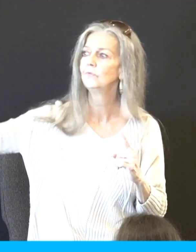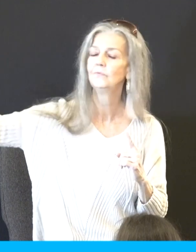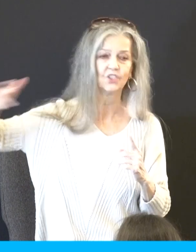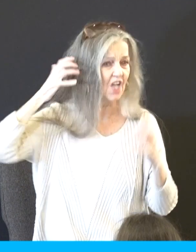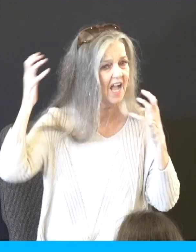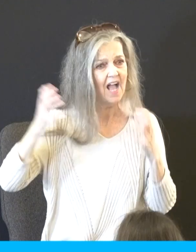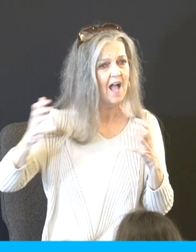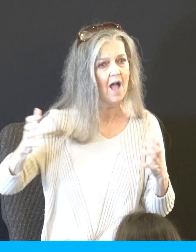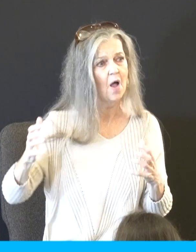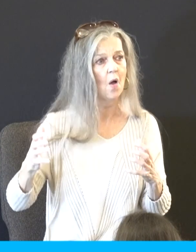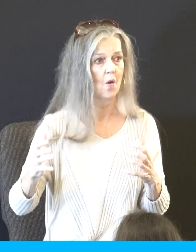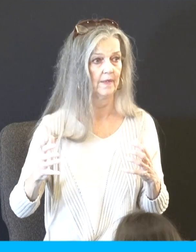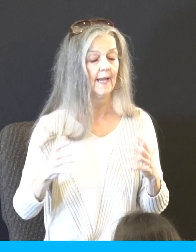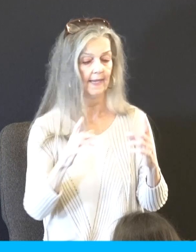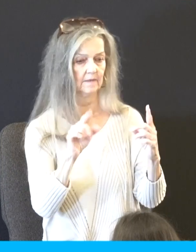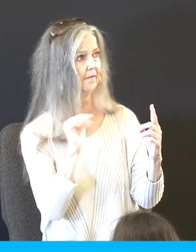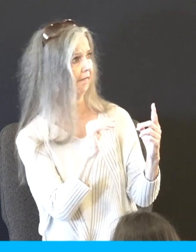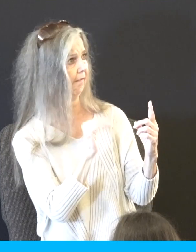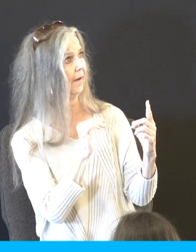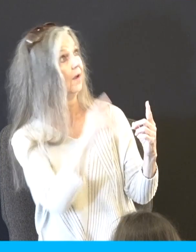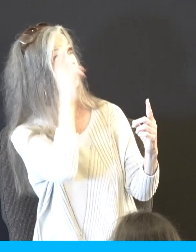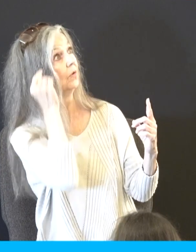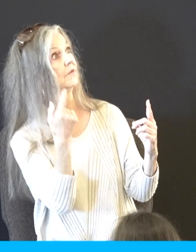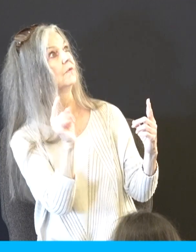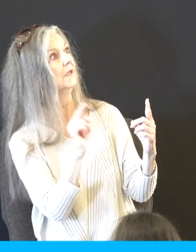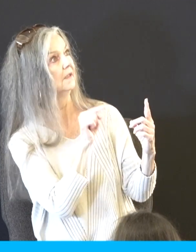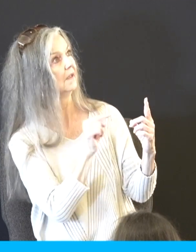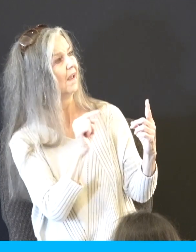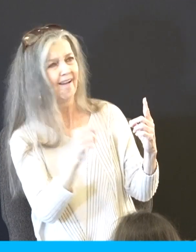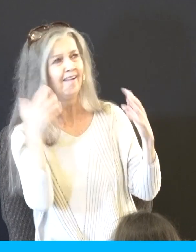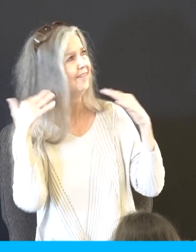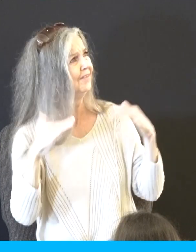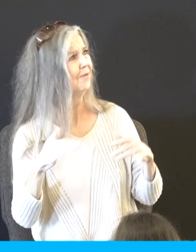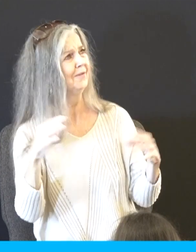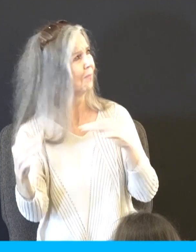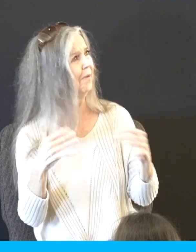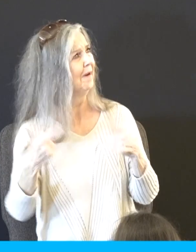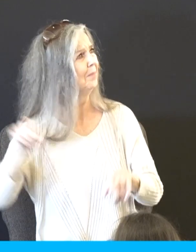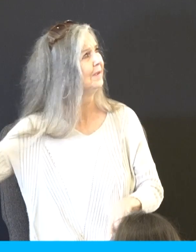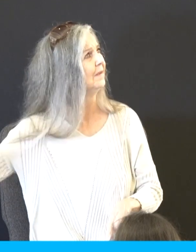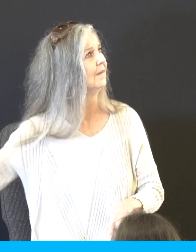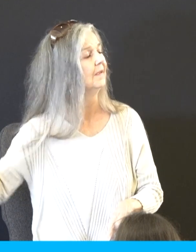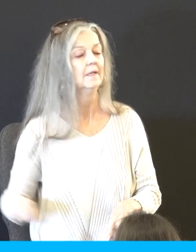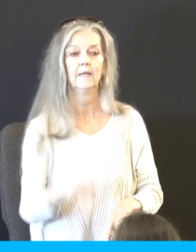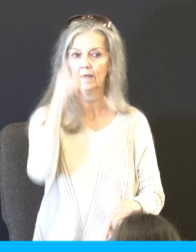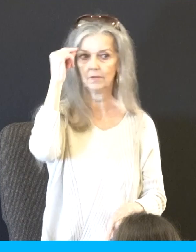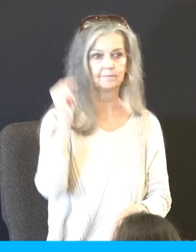And he said unto Moses, as he finally sees Moses, like, yeah, we've got a problem. There's the noise of war in the camp. Moses said, it is not the